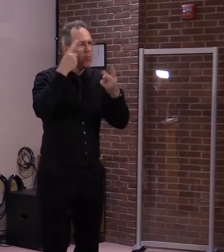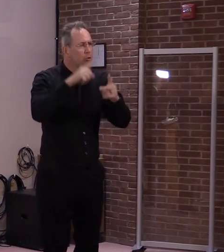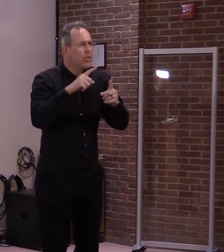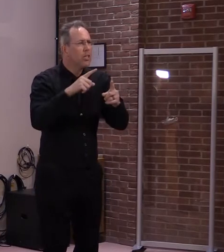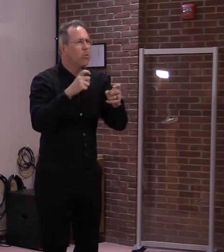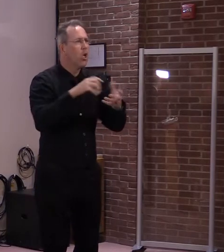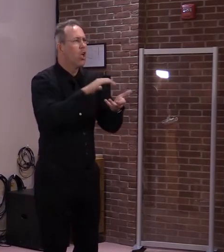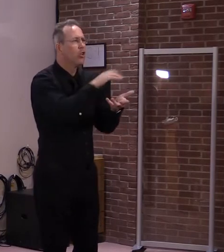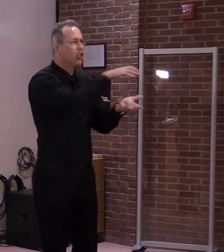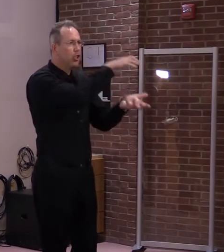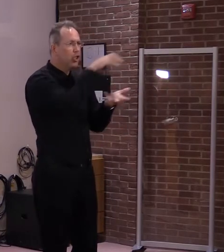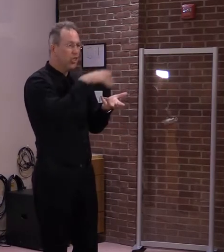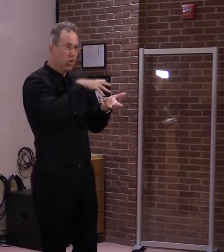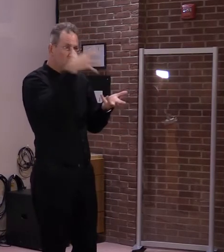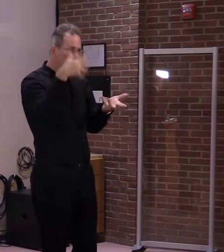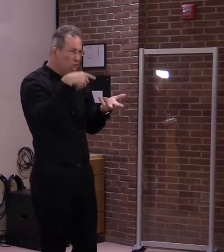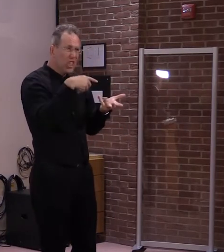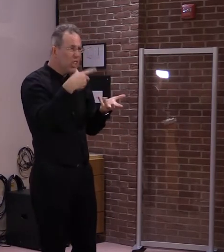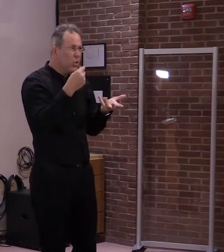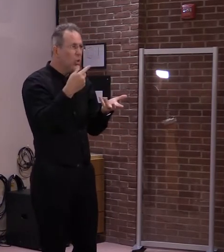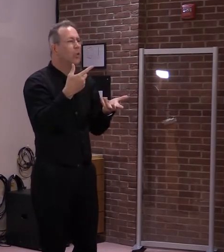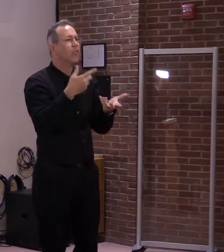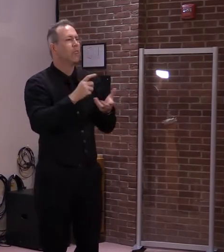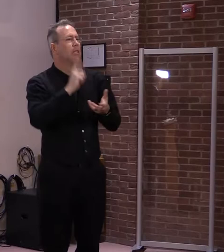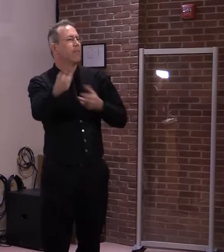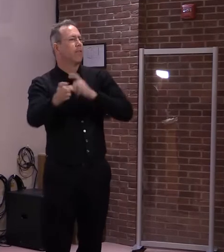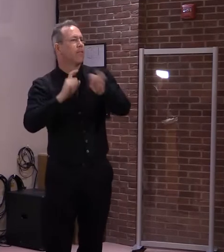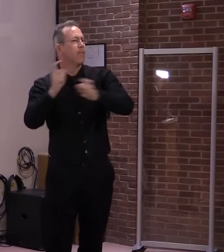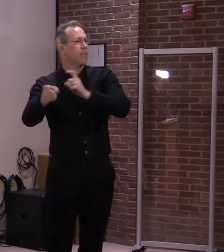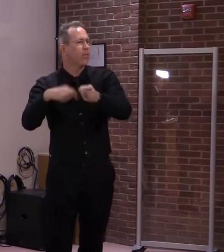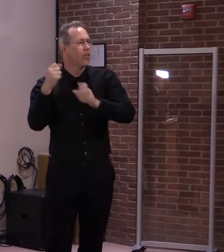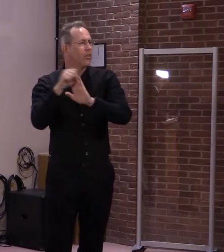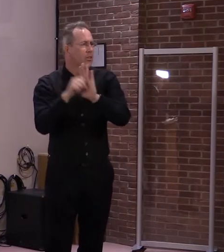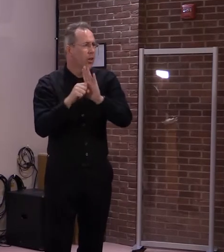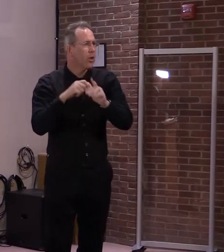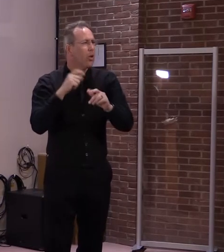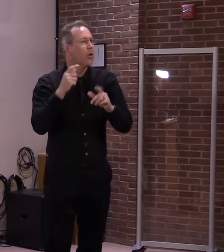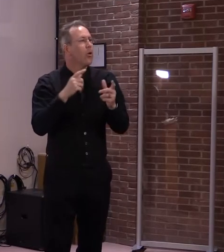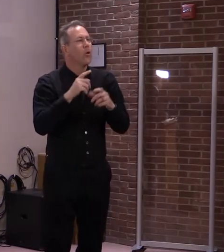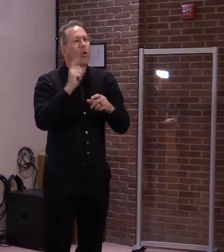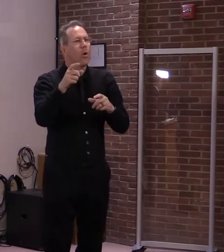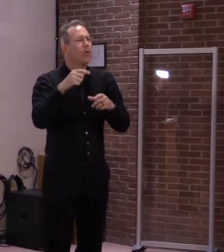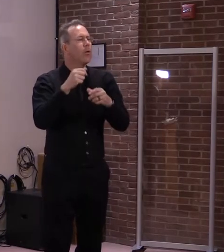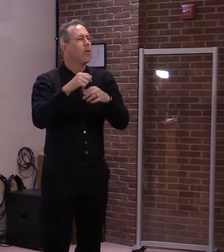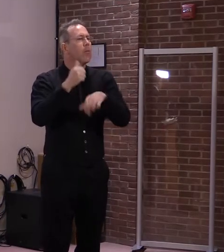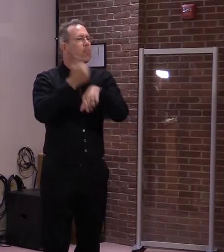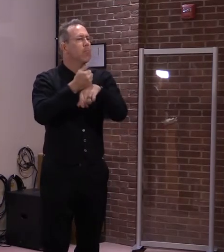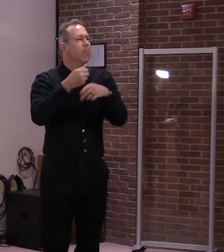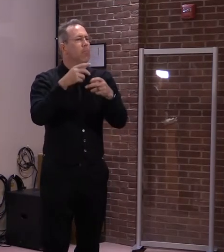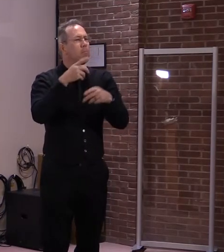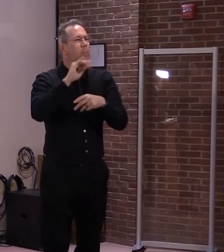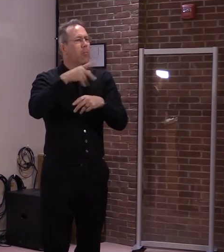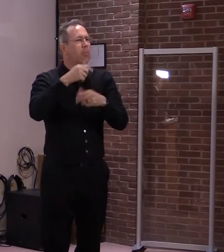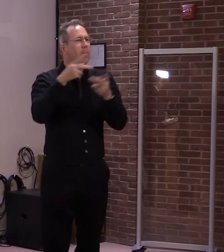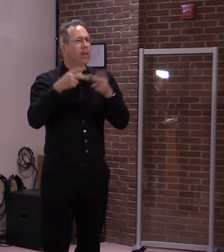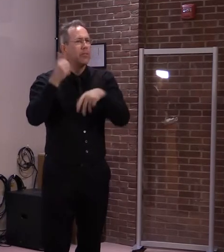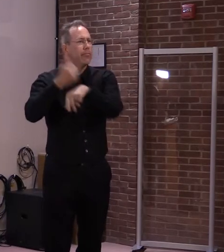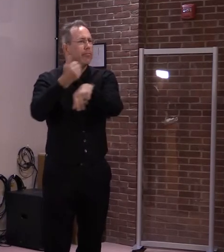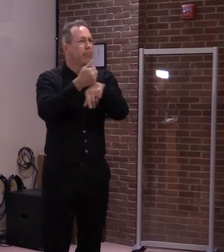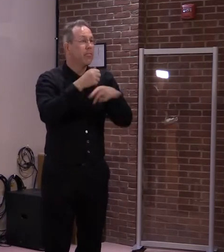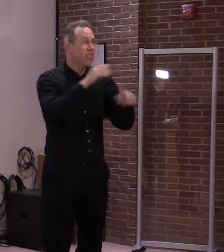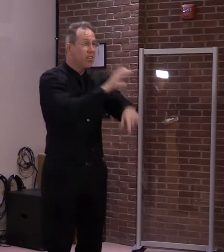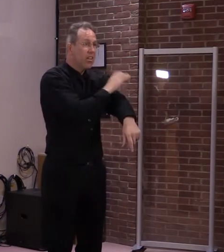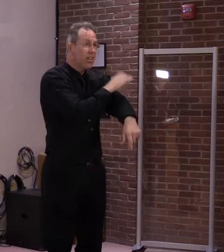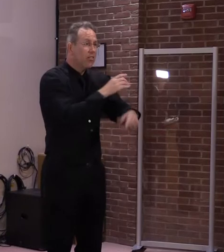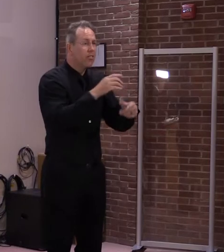to provide for more pop up clinics and so forth and working together in any way we can. And so I think